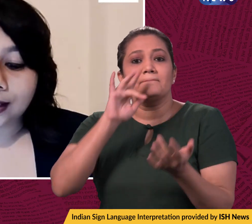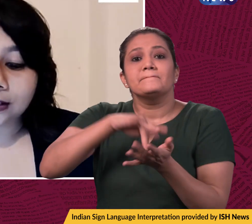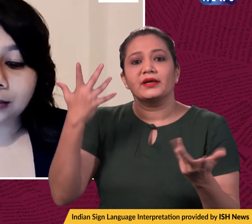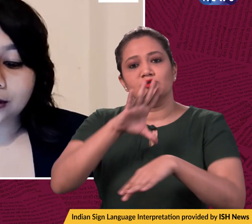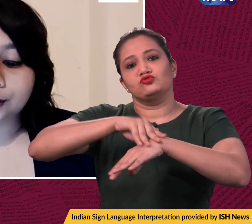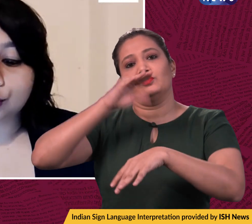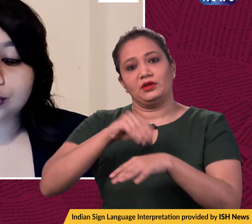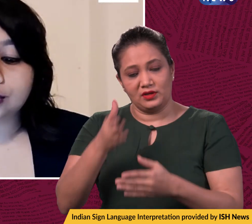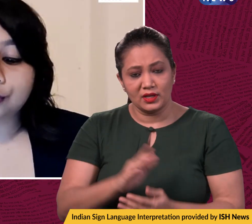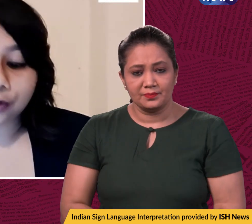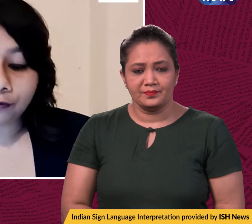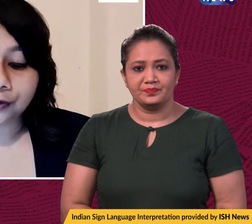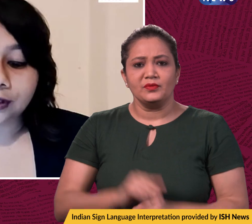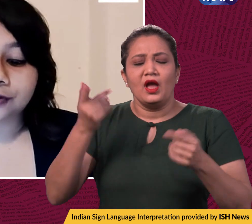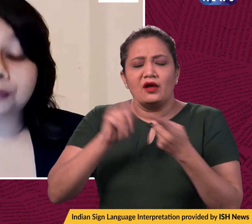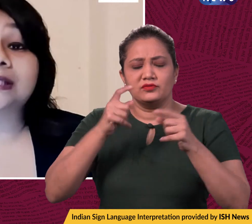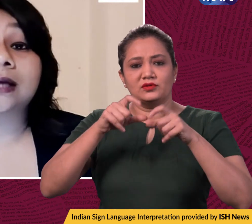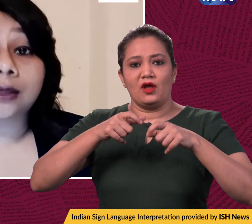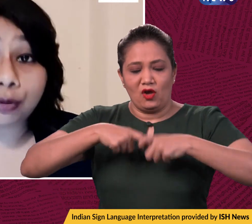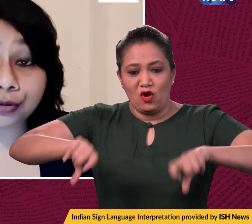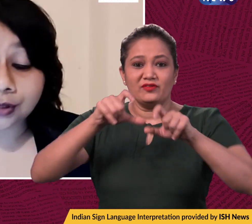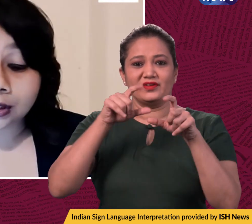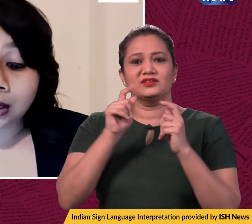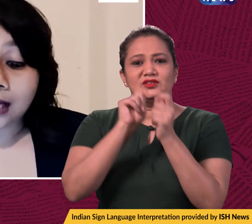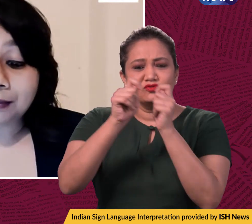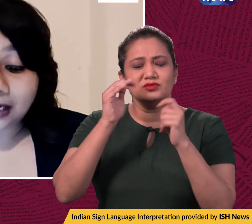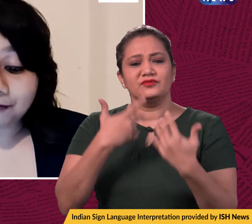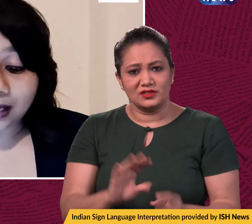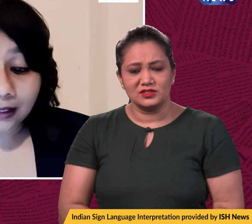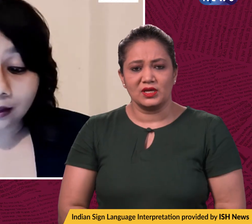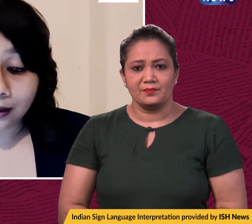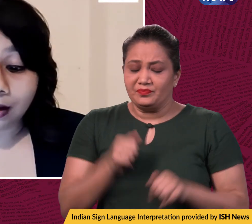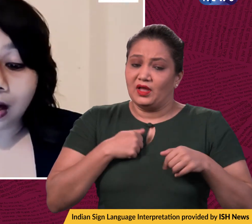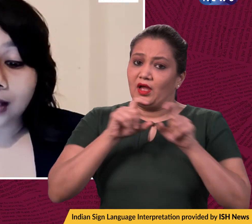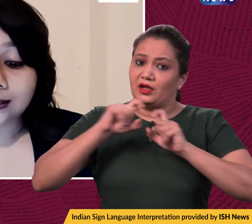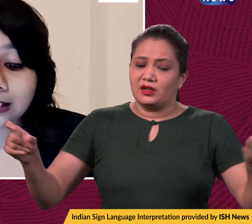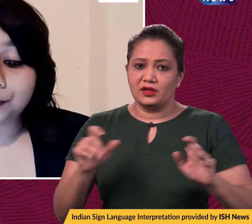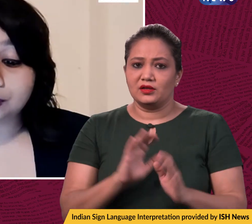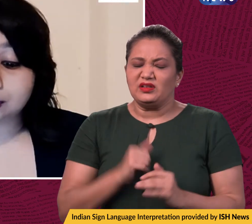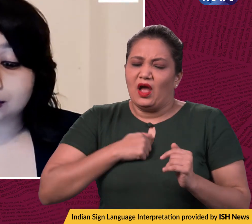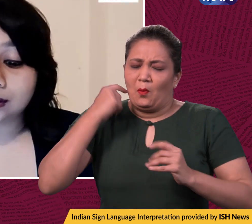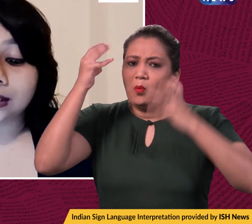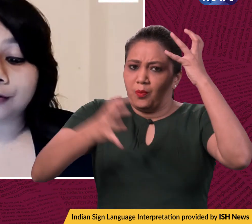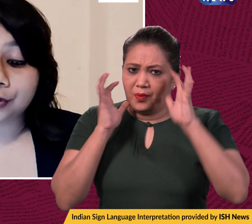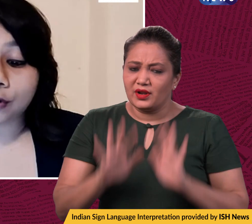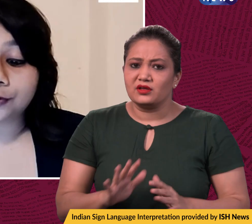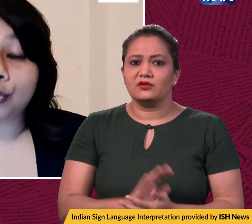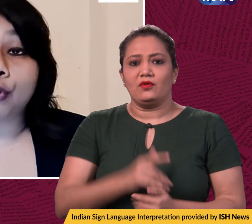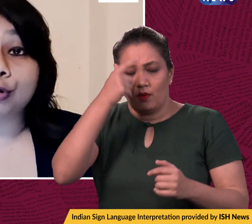Now, Antony Blinken told a news conference after the meeting and I quote, I made very clear our deep concerns and our resolve to hold